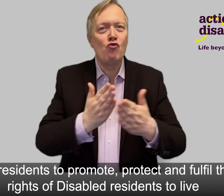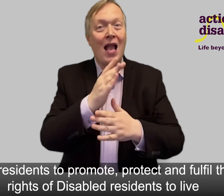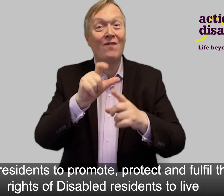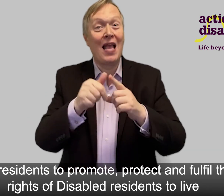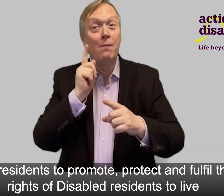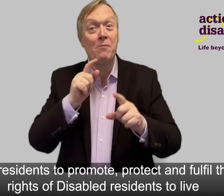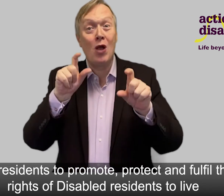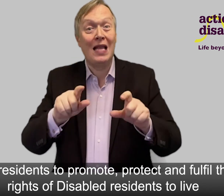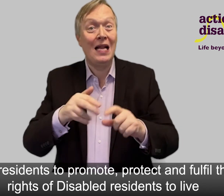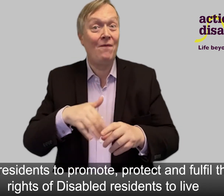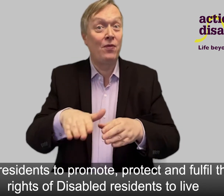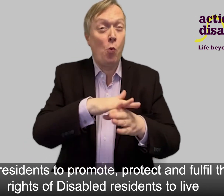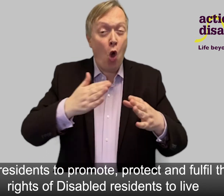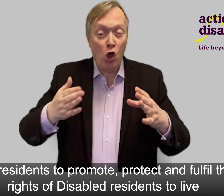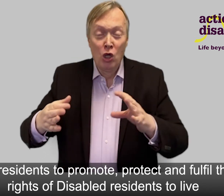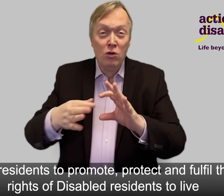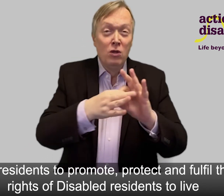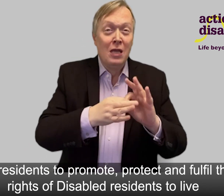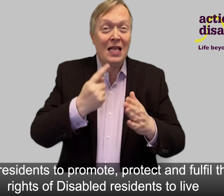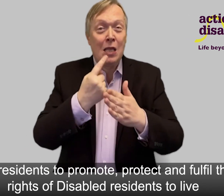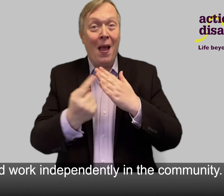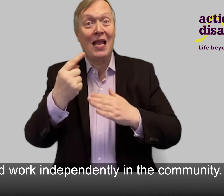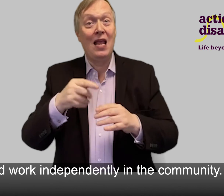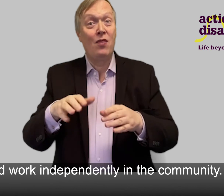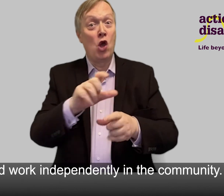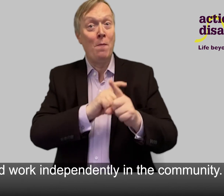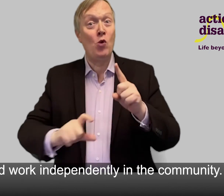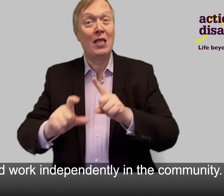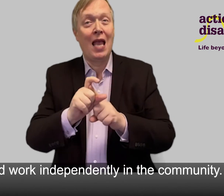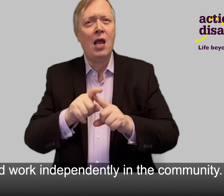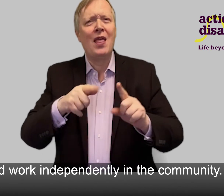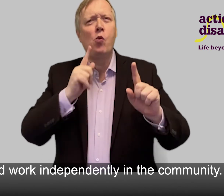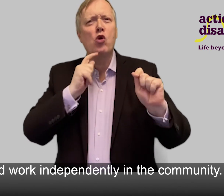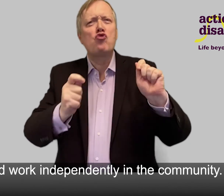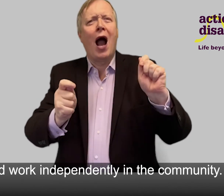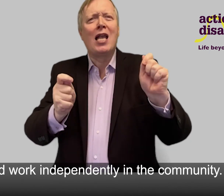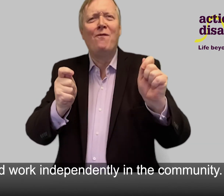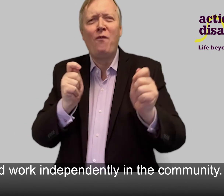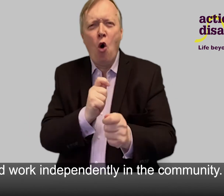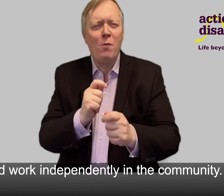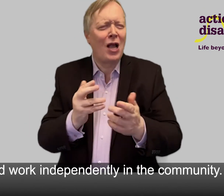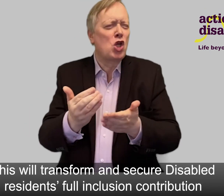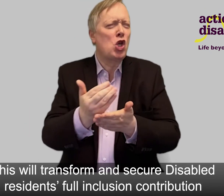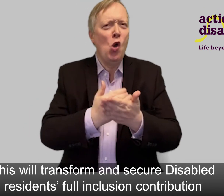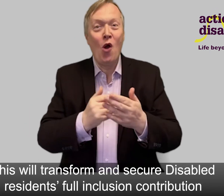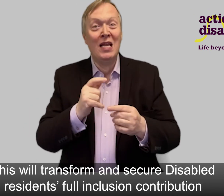the rights of disabled residents to live and work independently in the community. This will